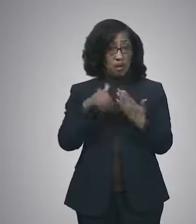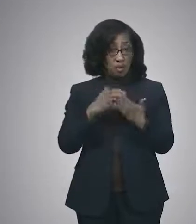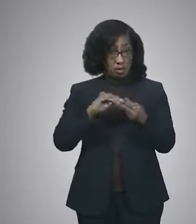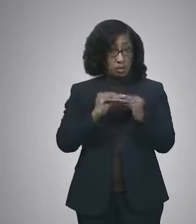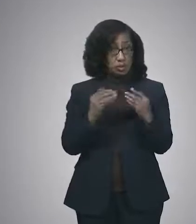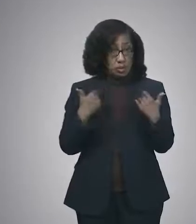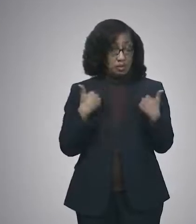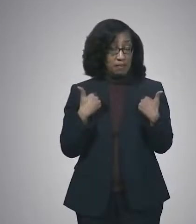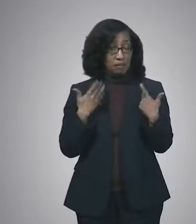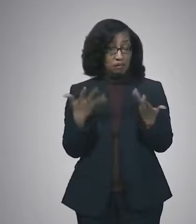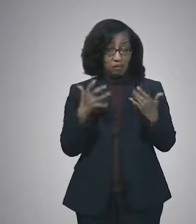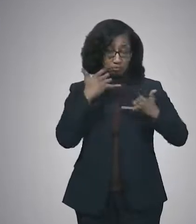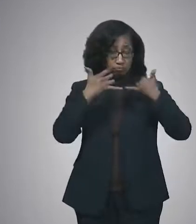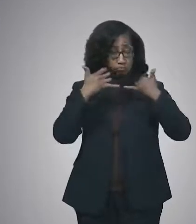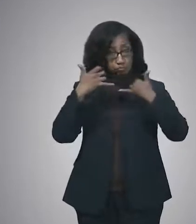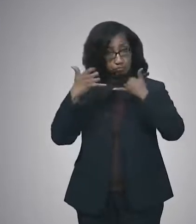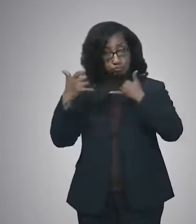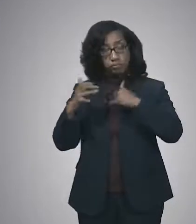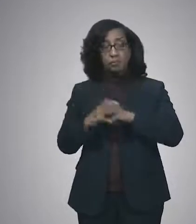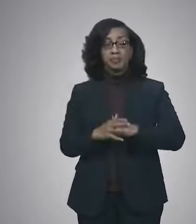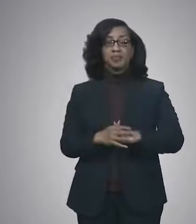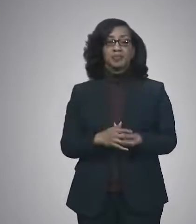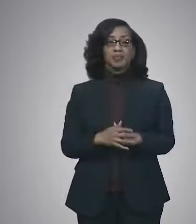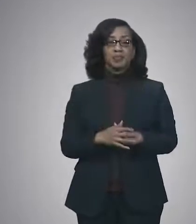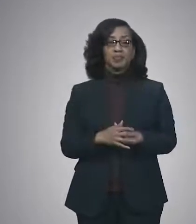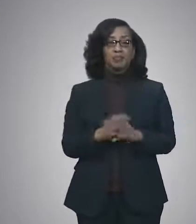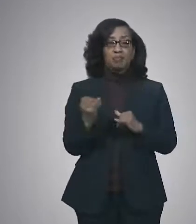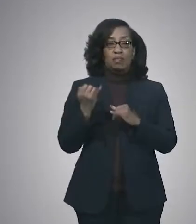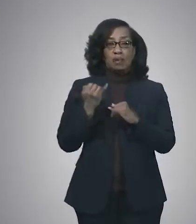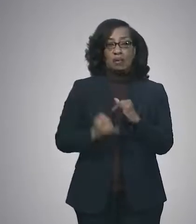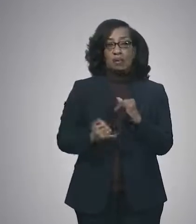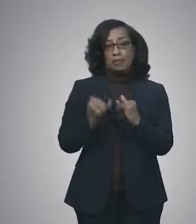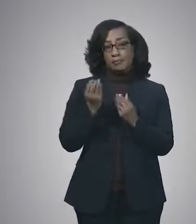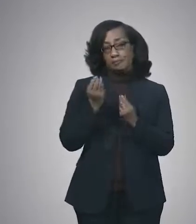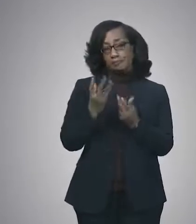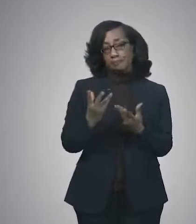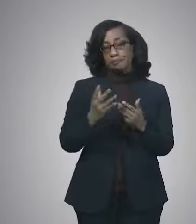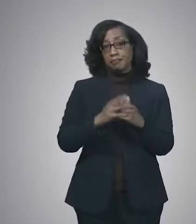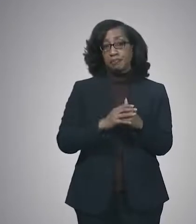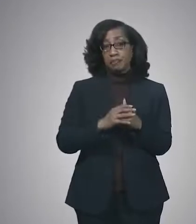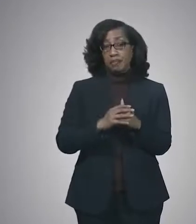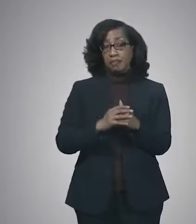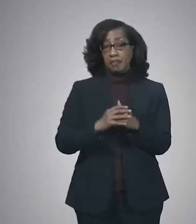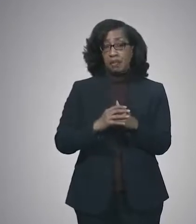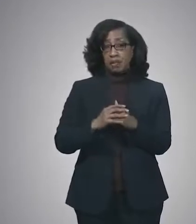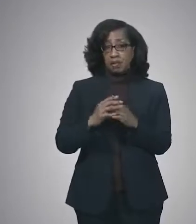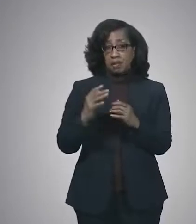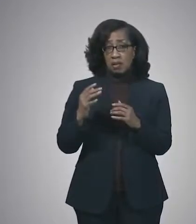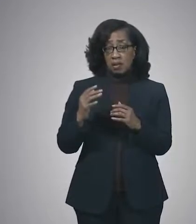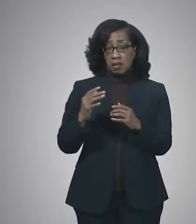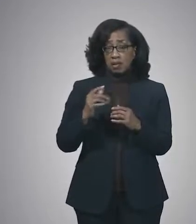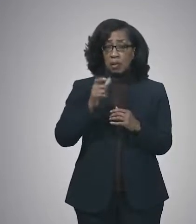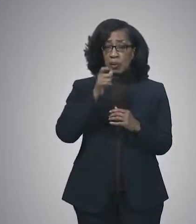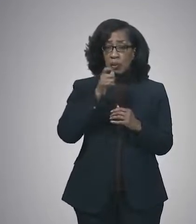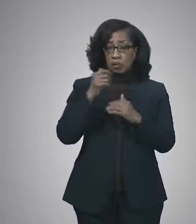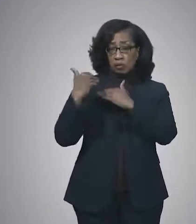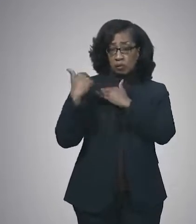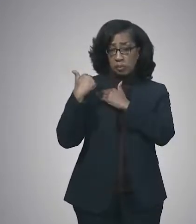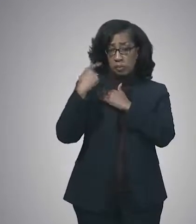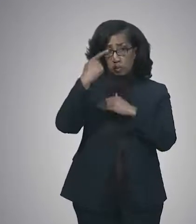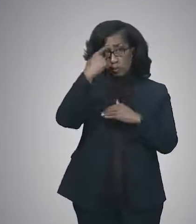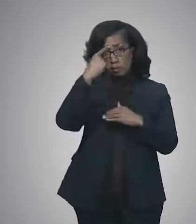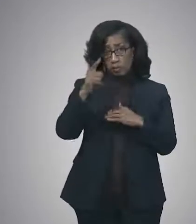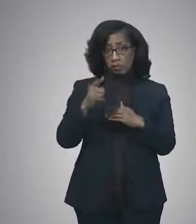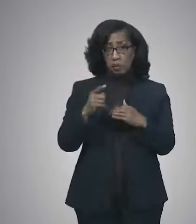for. Um, the last thing I'll say is that the only thing that has materially changed is who is responsible for the public vaccinations.